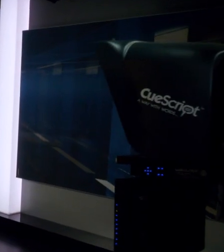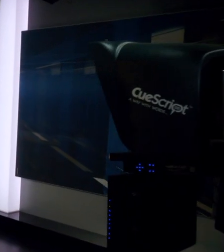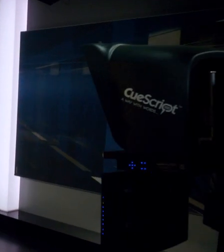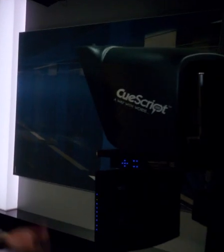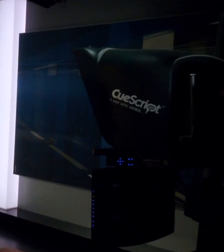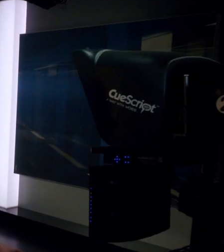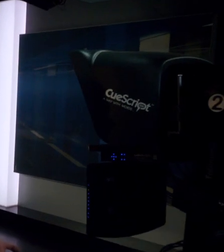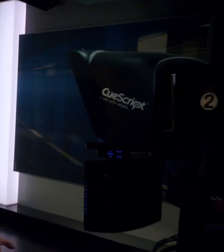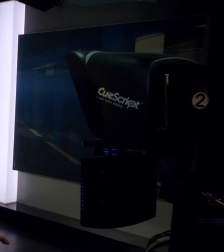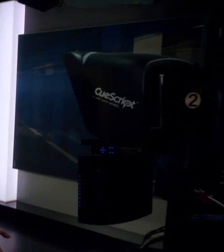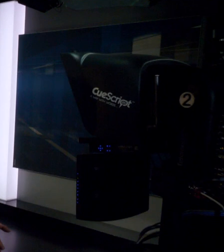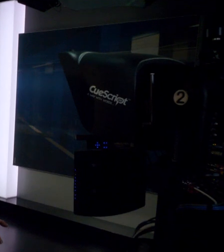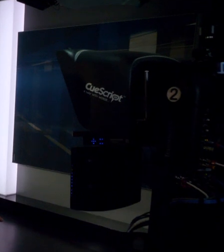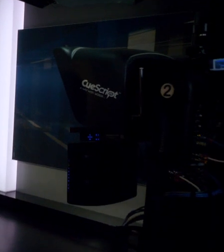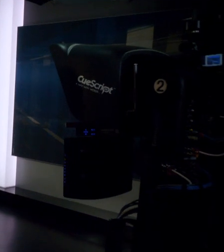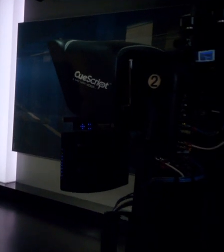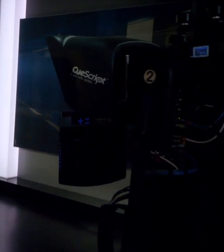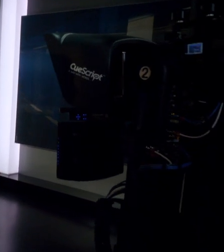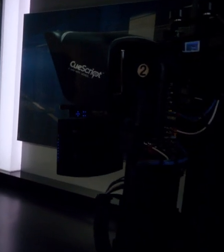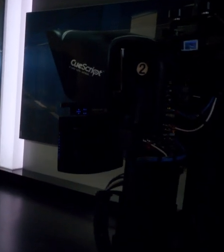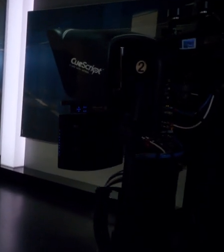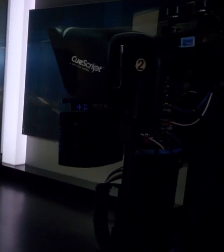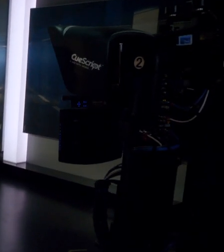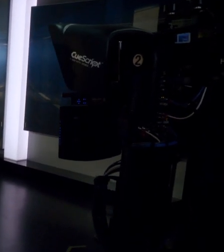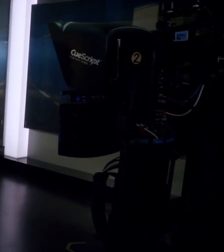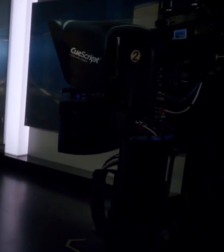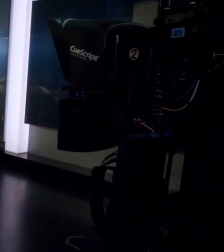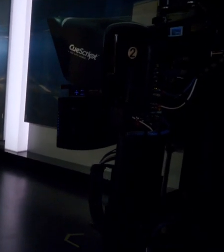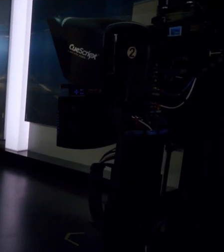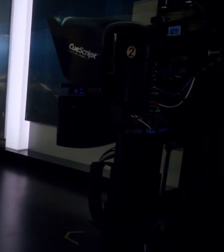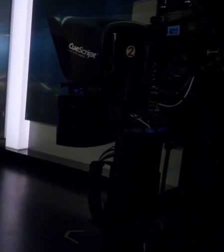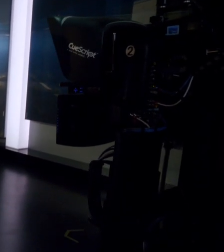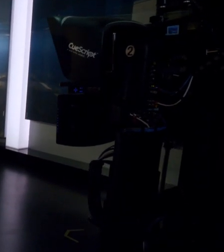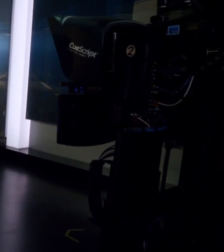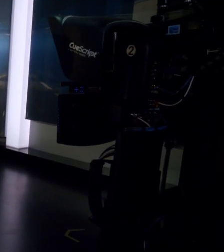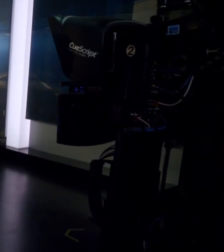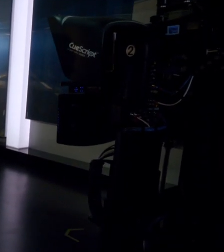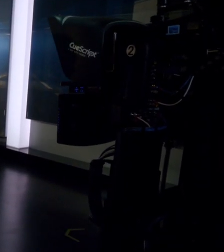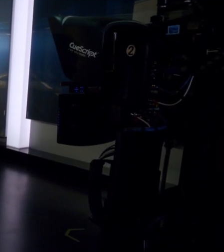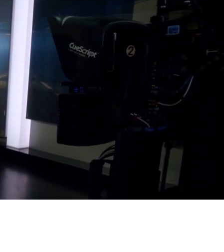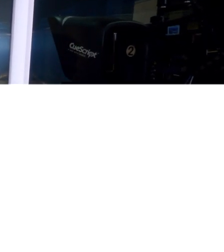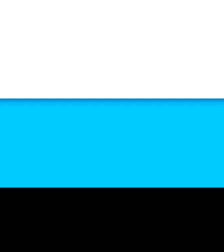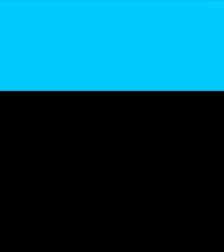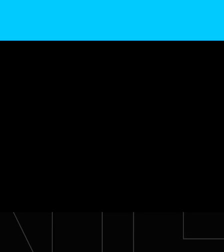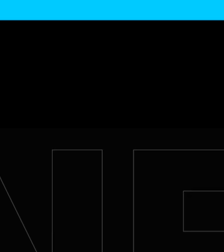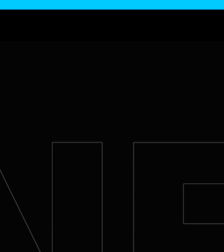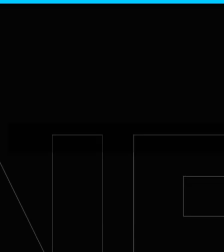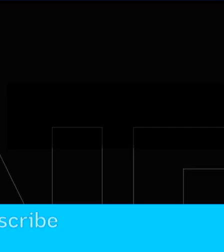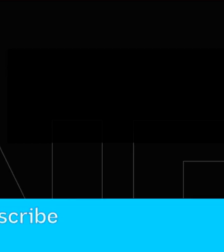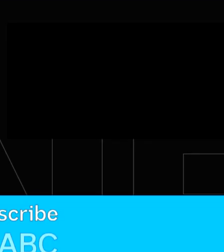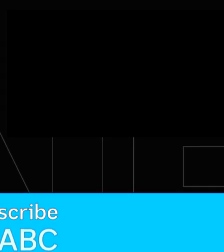the ABC Hobart Facebook page, website or YouTube to make sure you're up to date with the latest. .